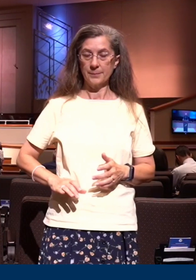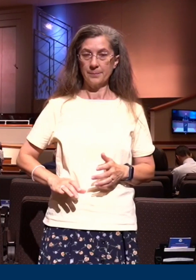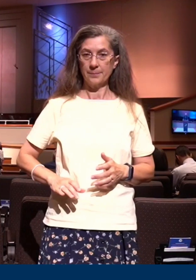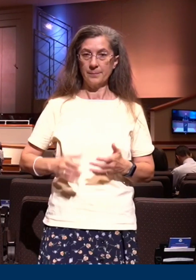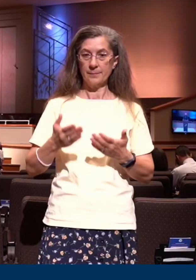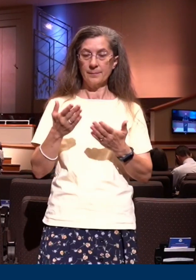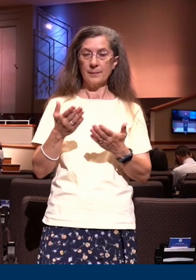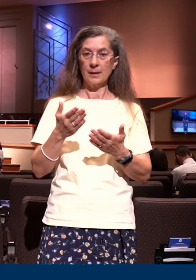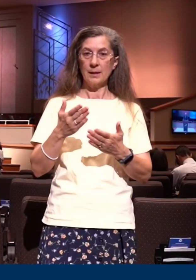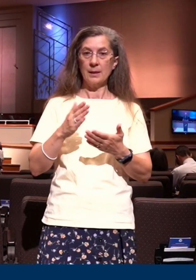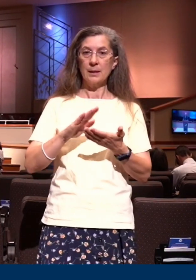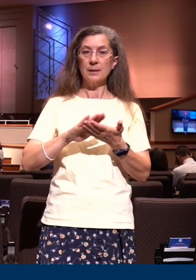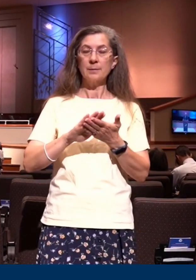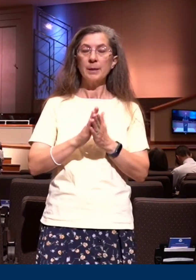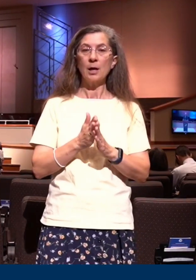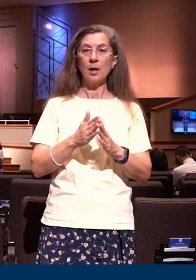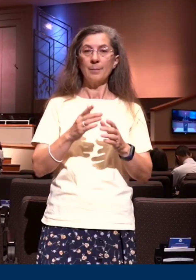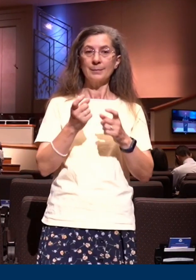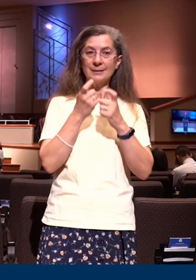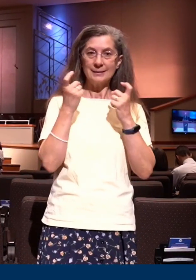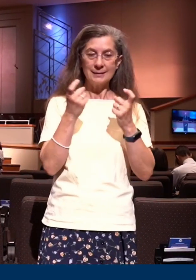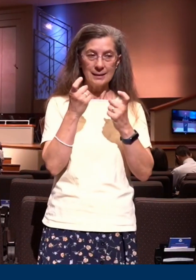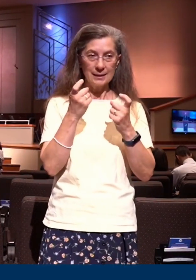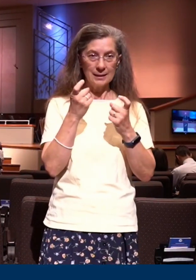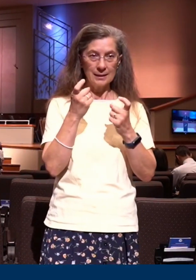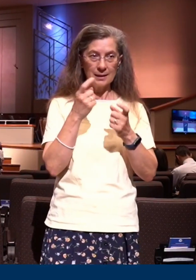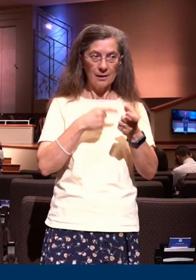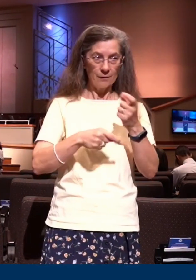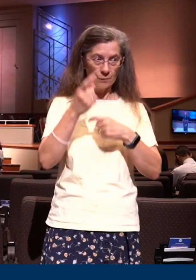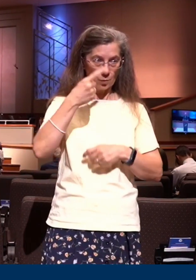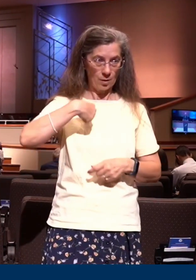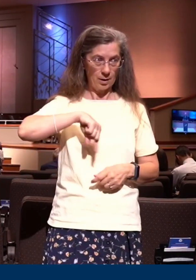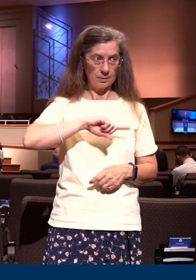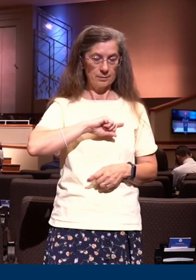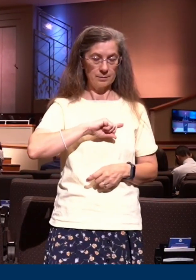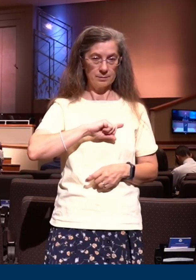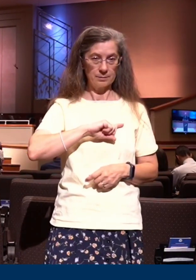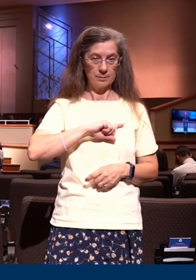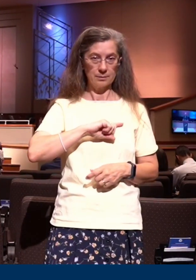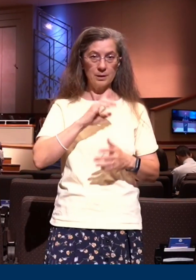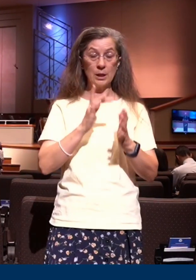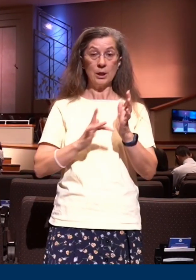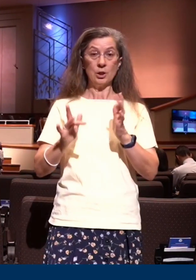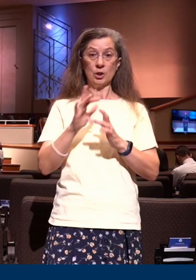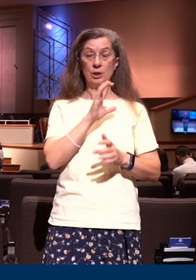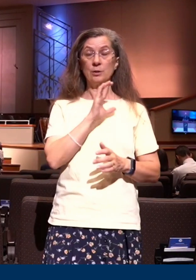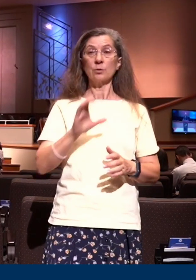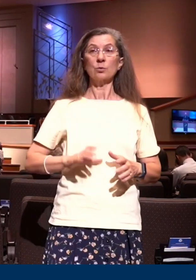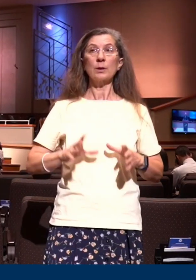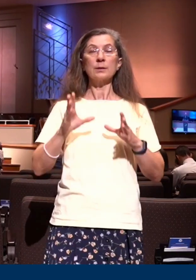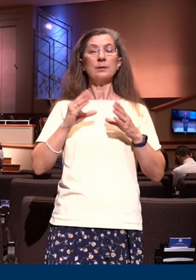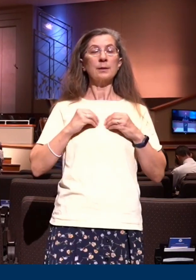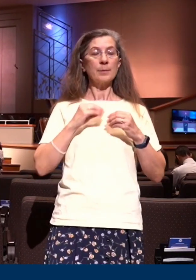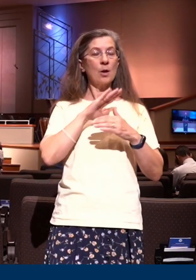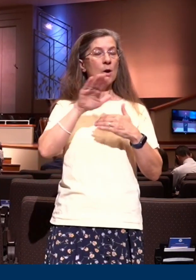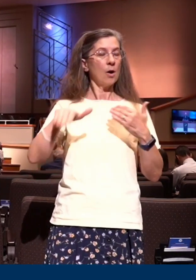to be sin for us Jesus Christ took all of our sin upon Himself on that cross